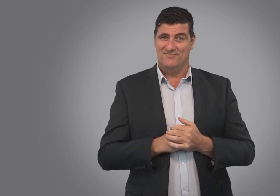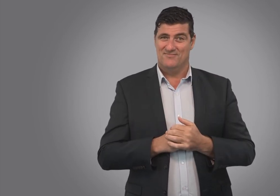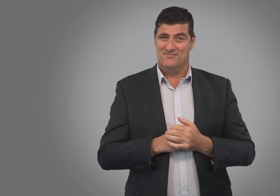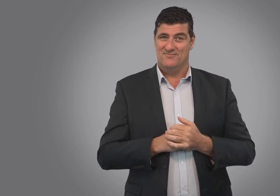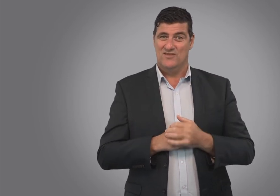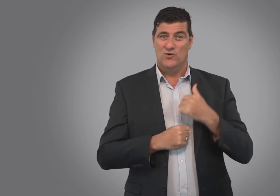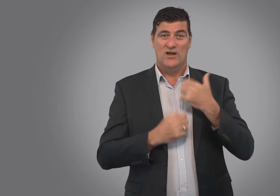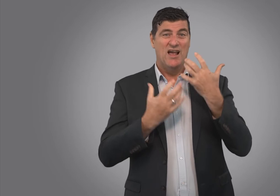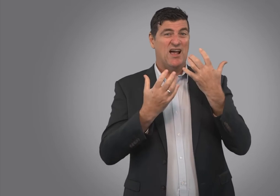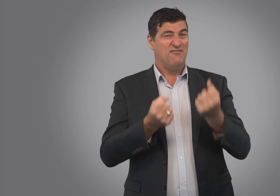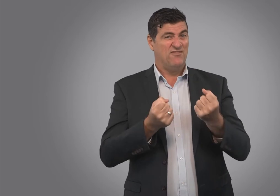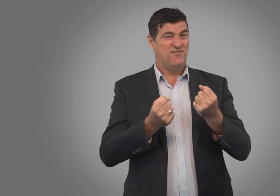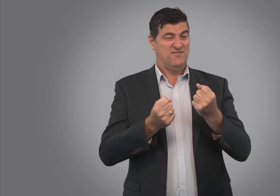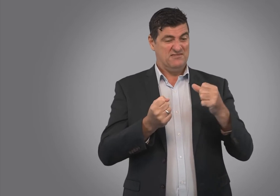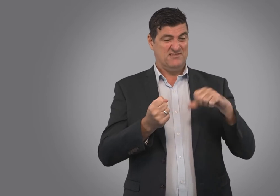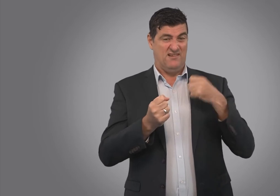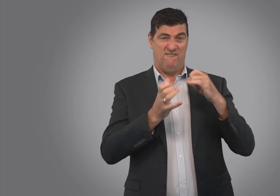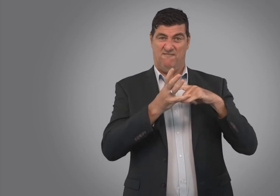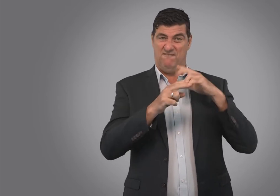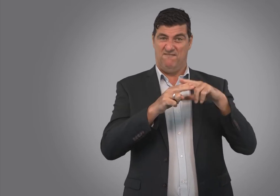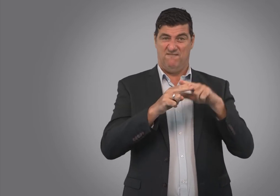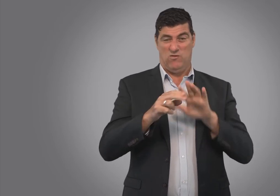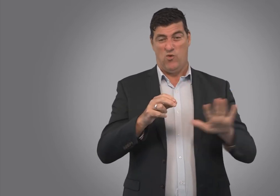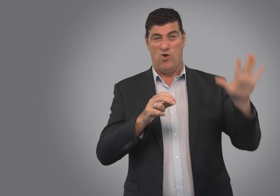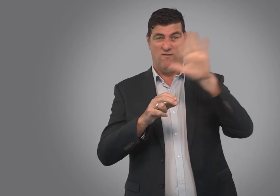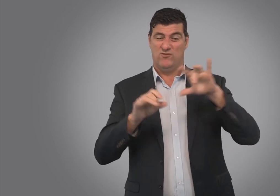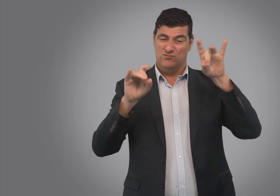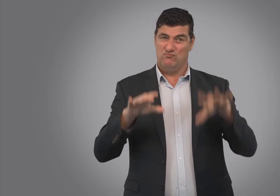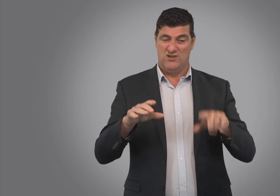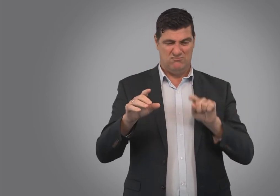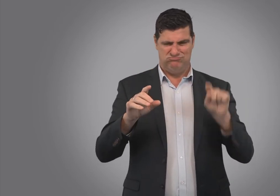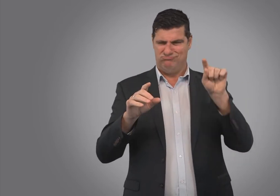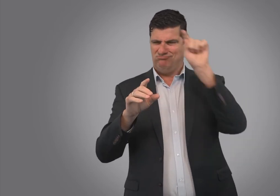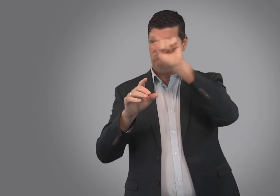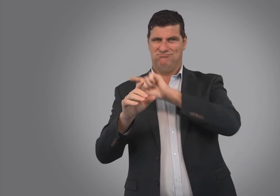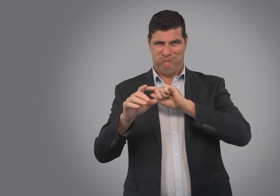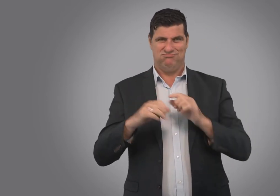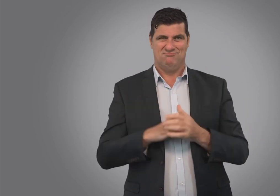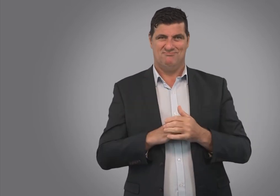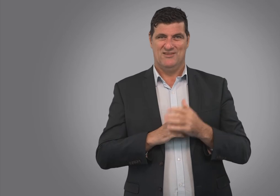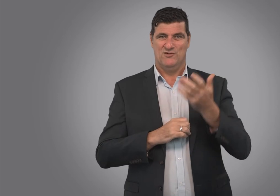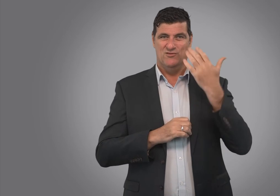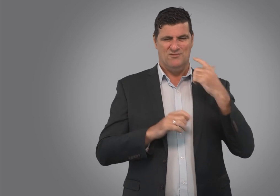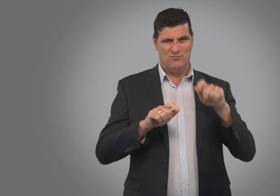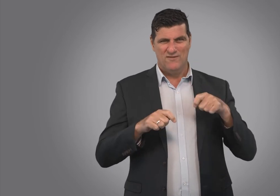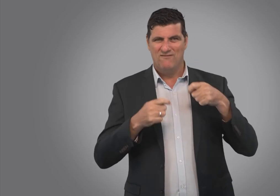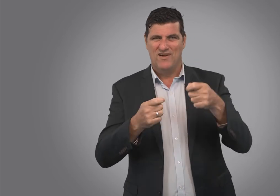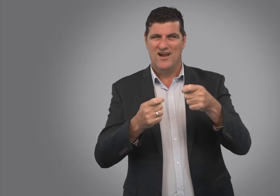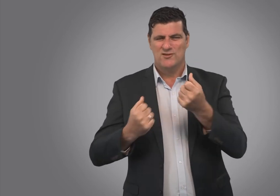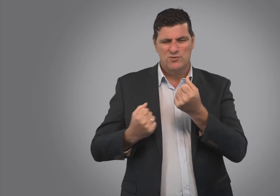We have staff located right across Australia and have recently provided support services to the Deaf